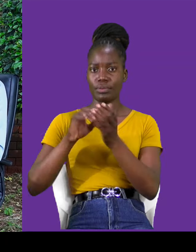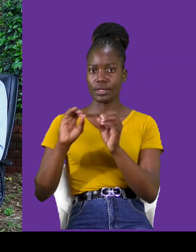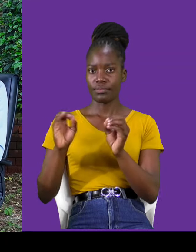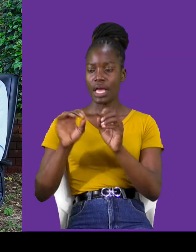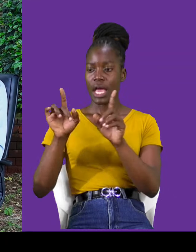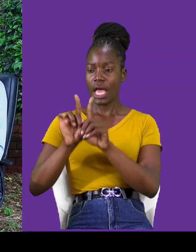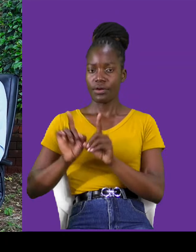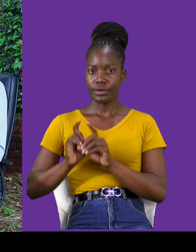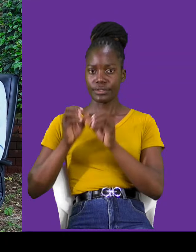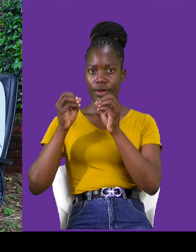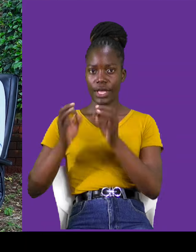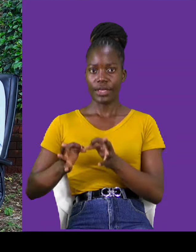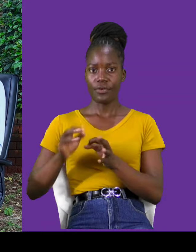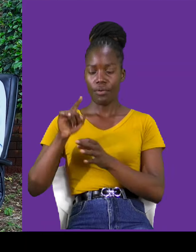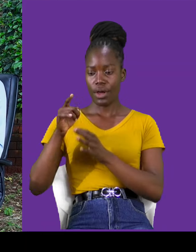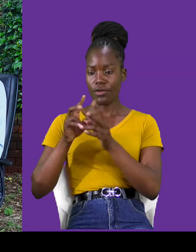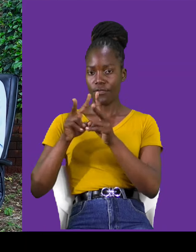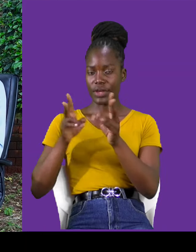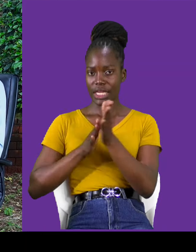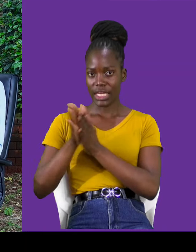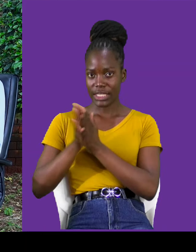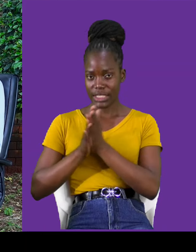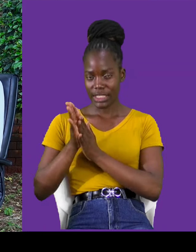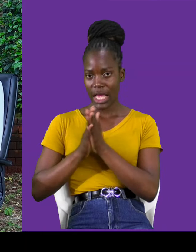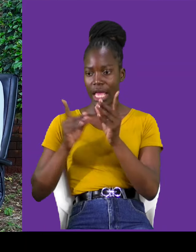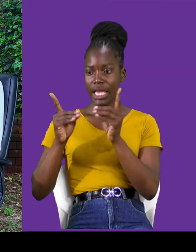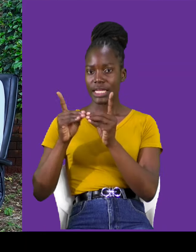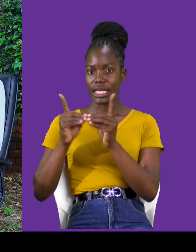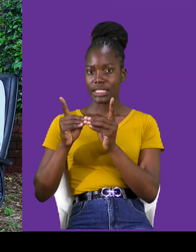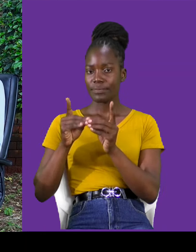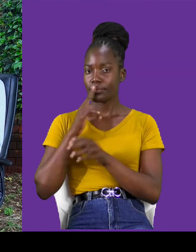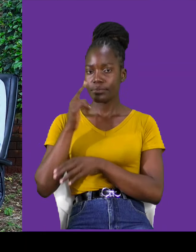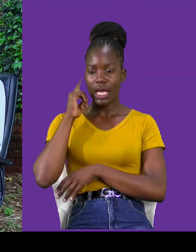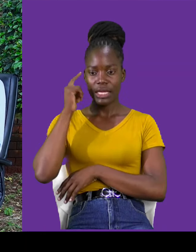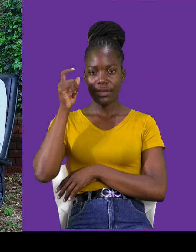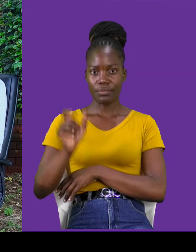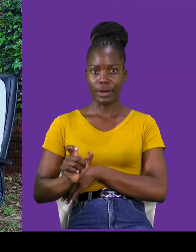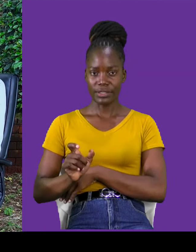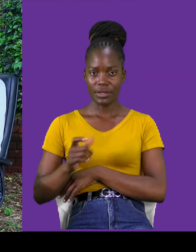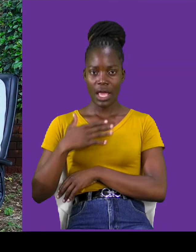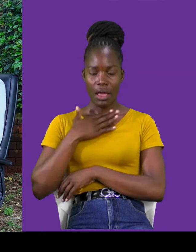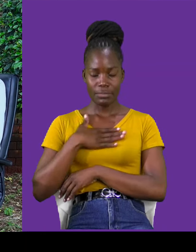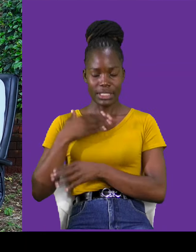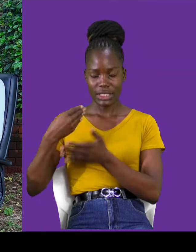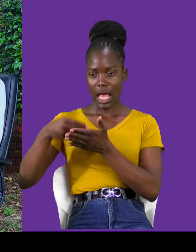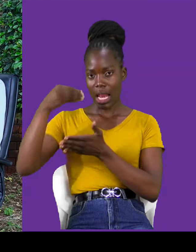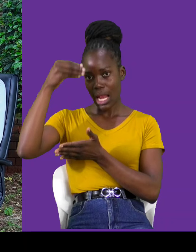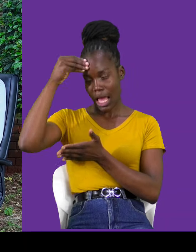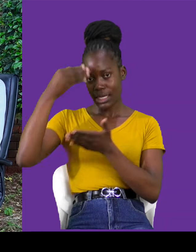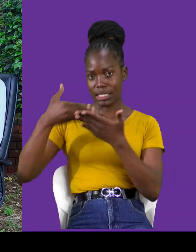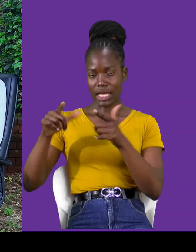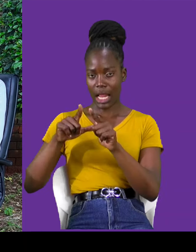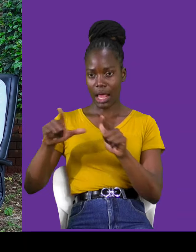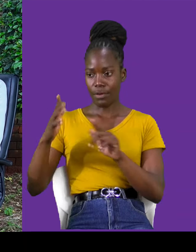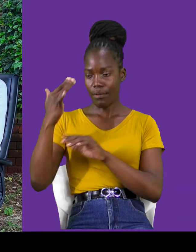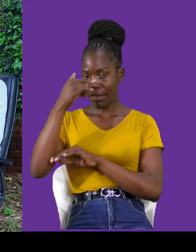if you are very interested in dating a deaf person, just learn sign language, because sign language is fun.